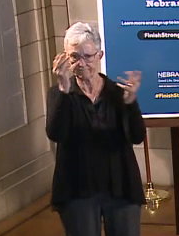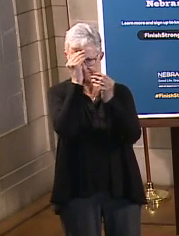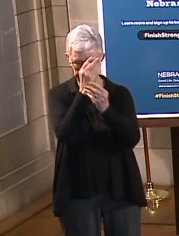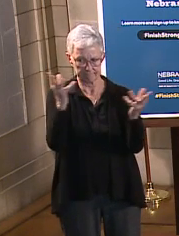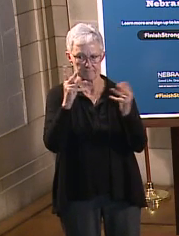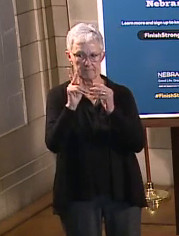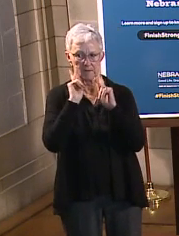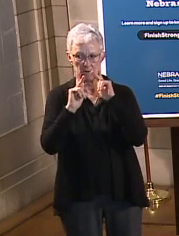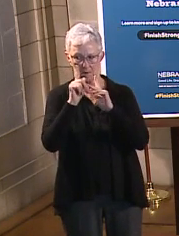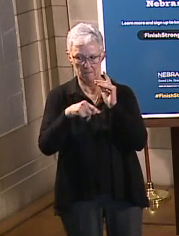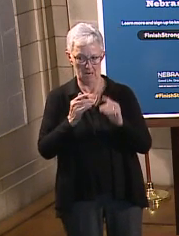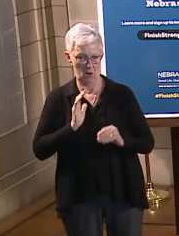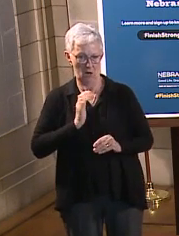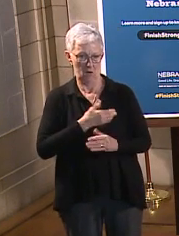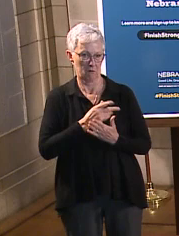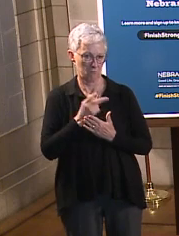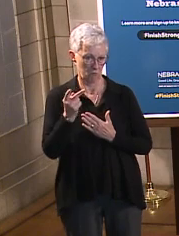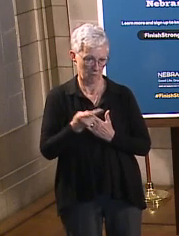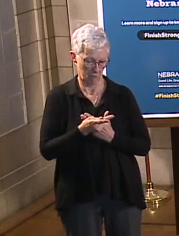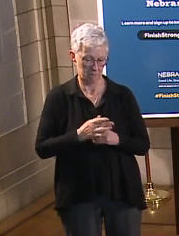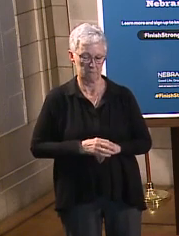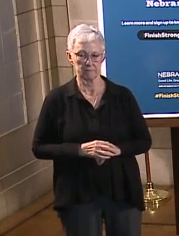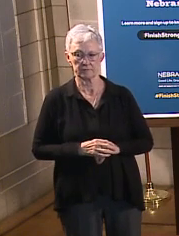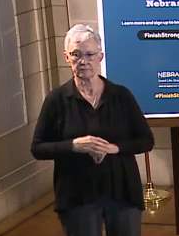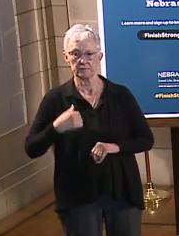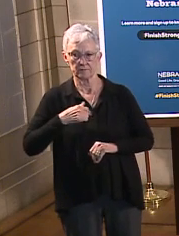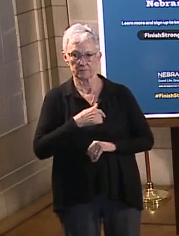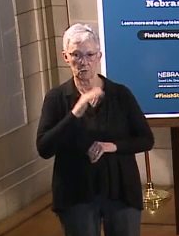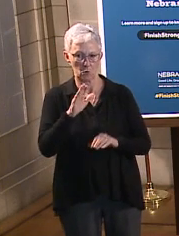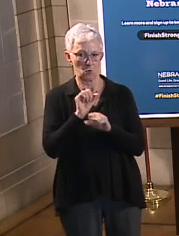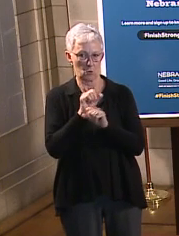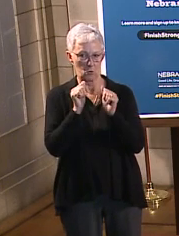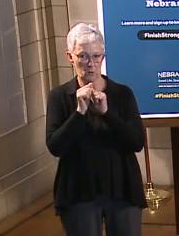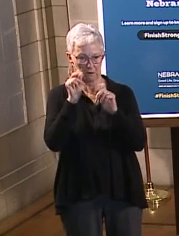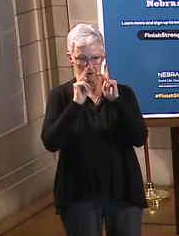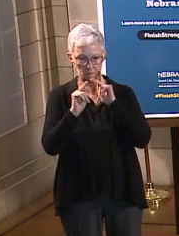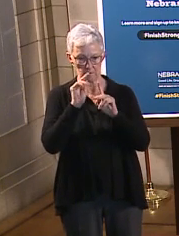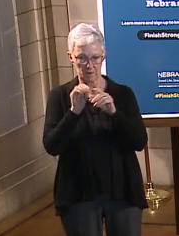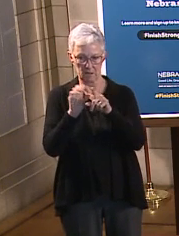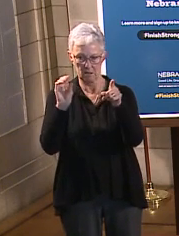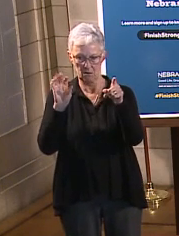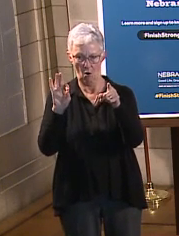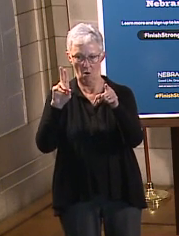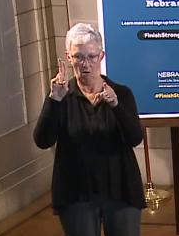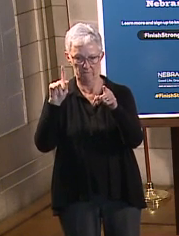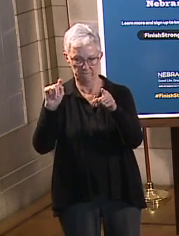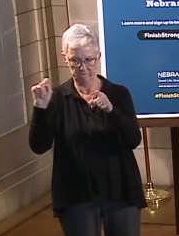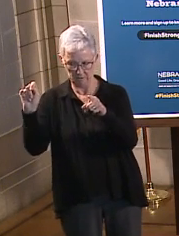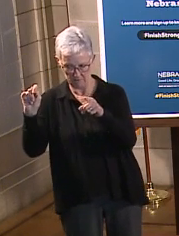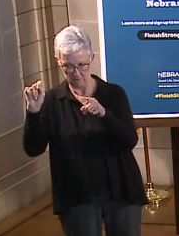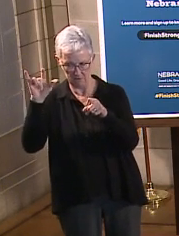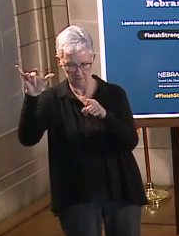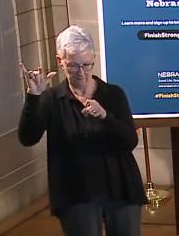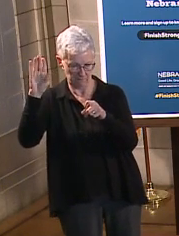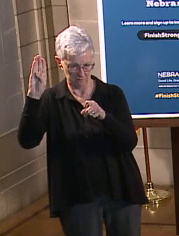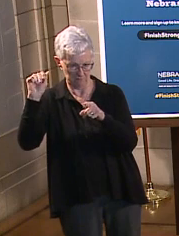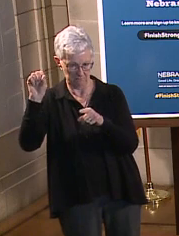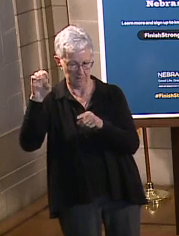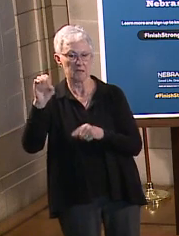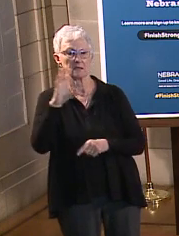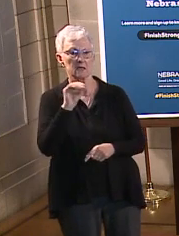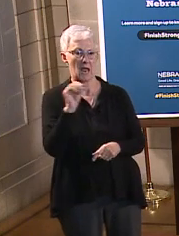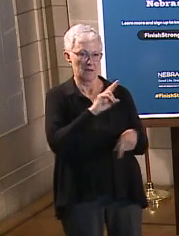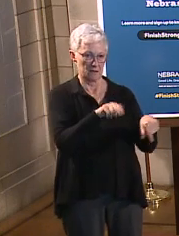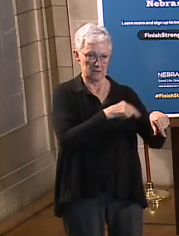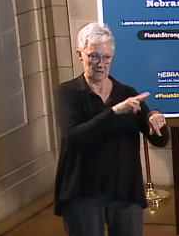continues. We will also be working with our contacts at Offutt Air Force Base and the Nebraska National Guard to ensure information is available